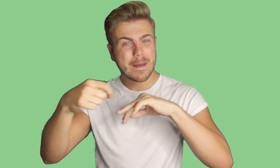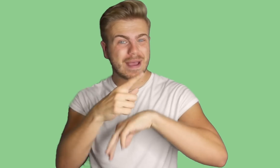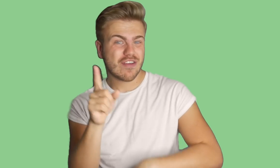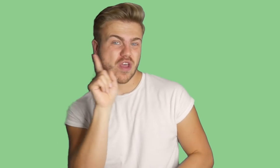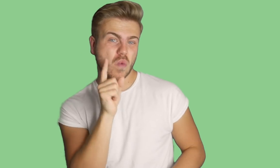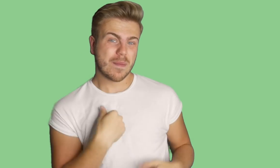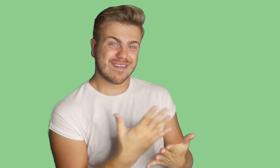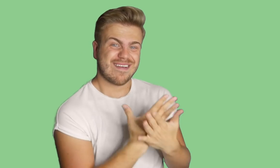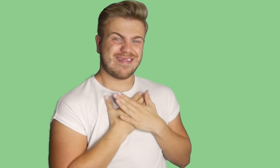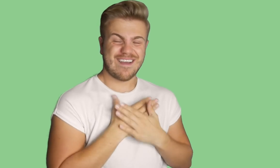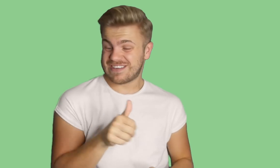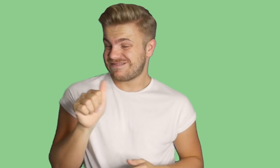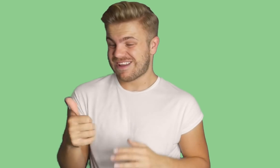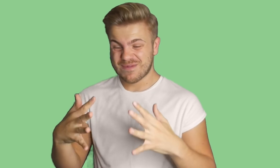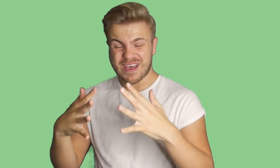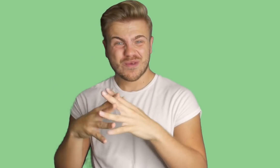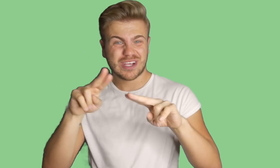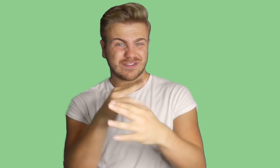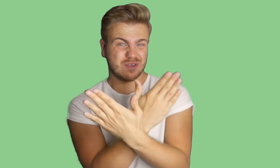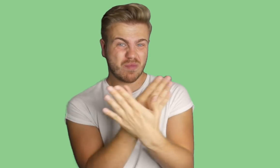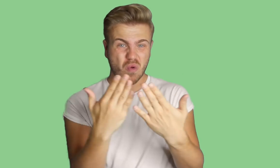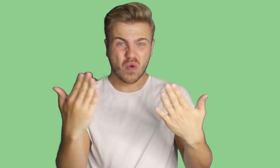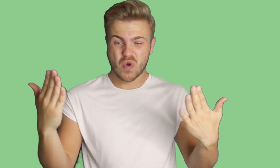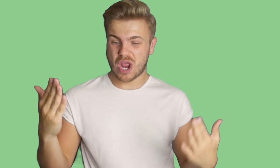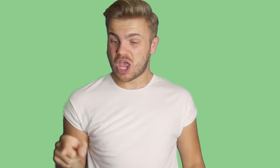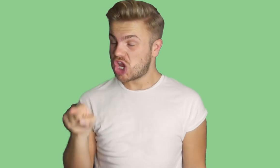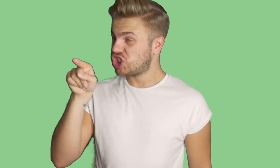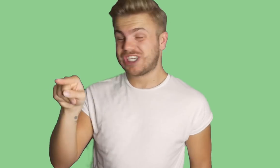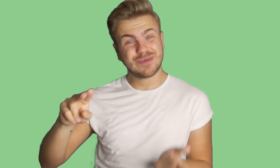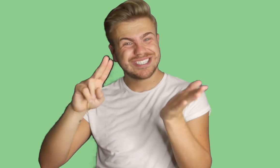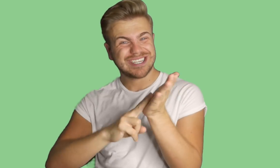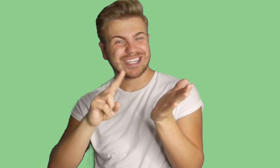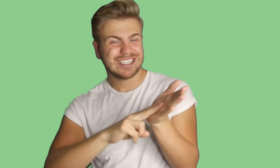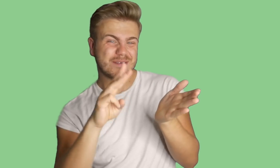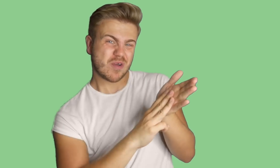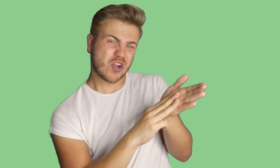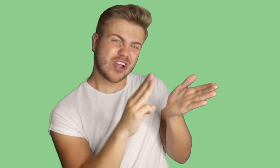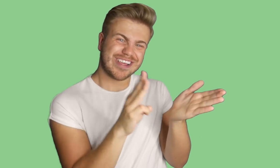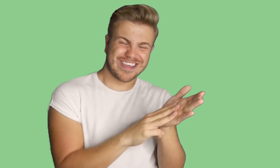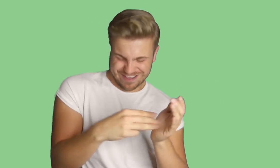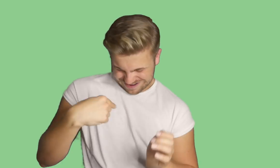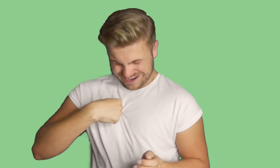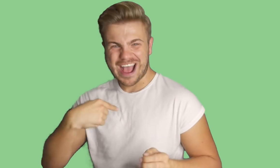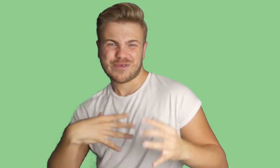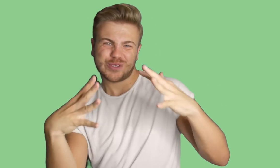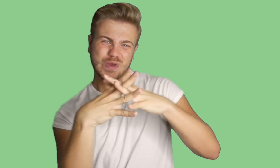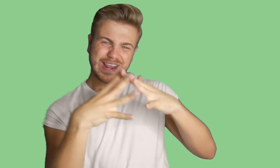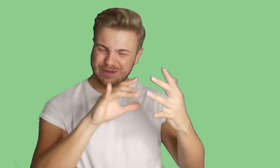marry the woman I love, down by the Wexford border She was Nancy Mulligan, now was William